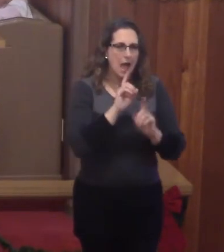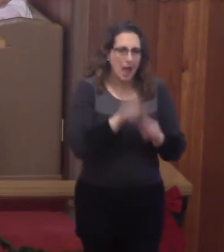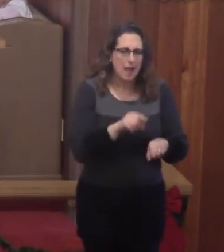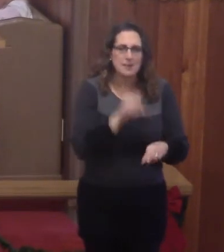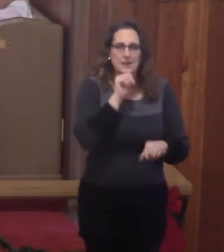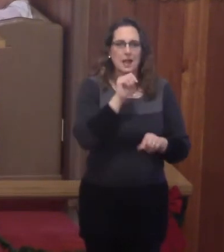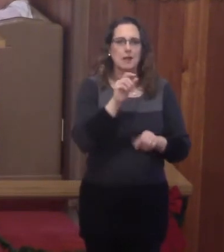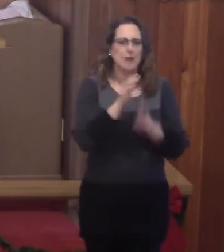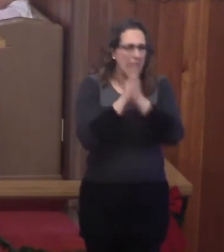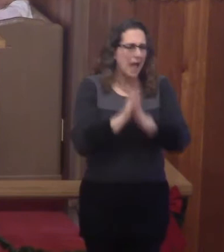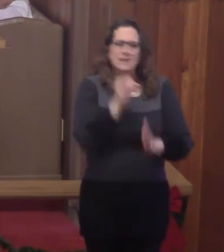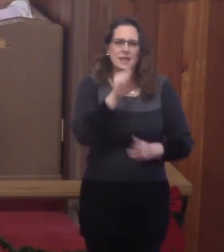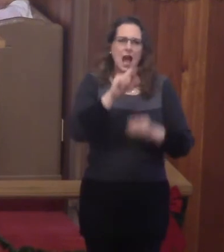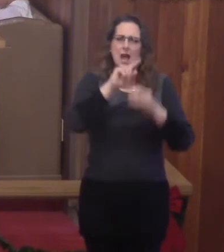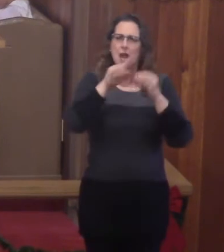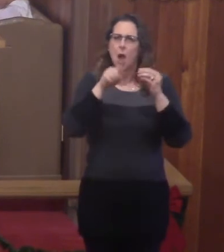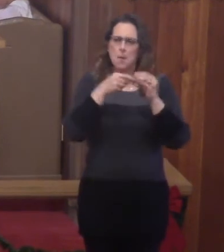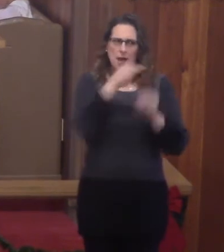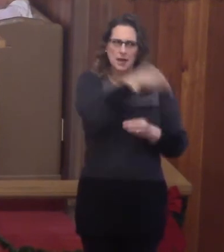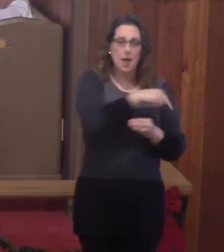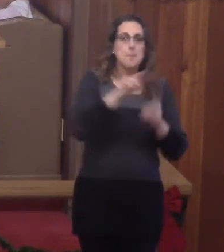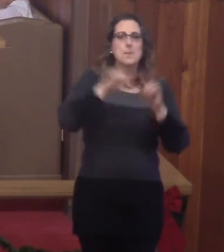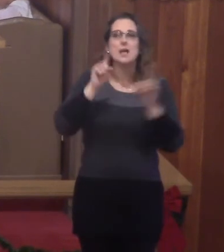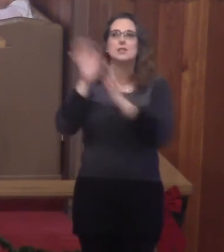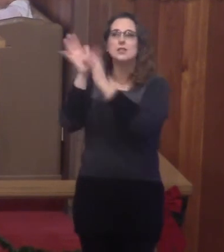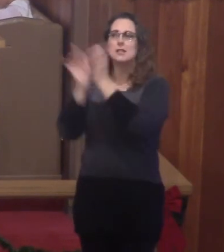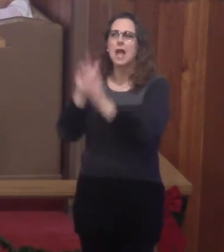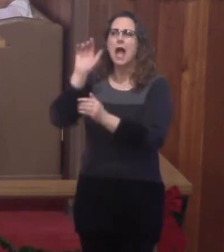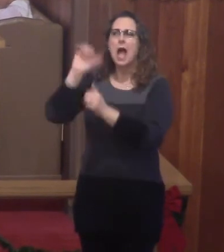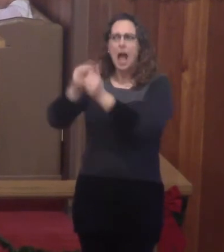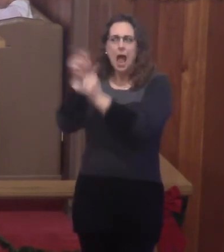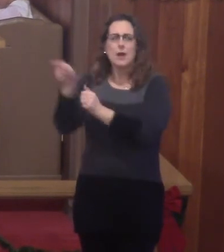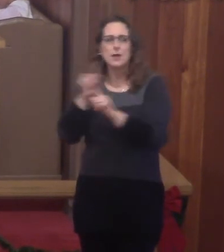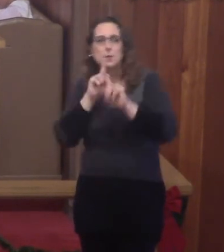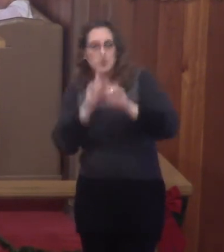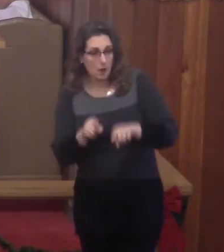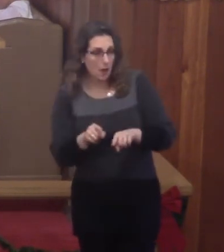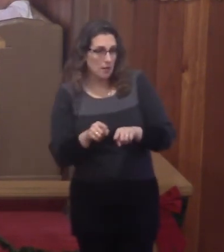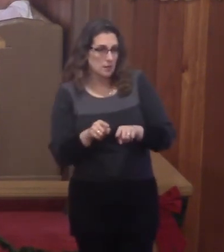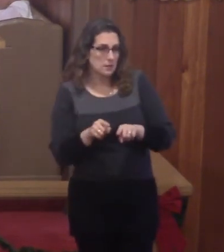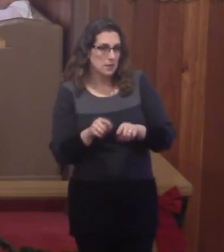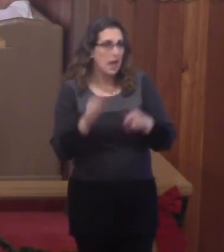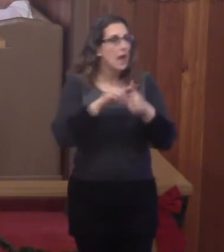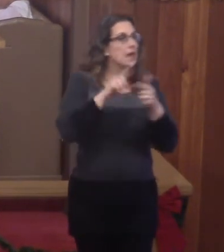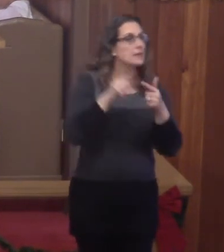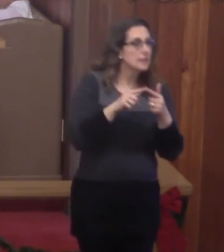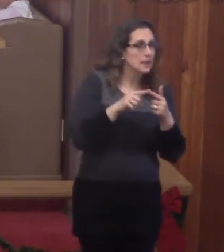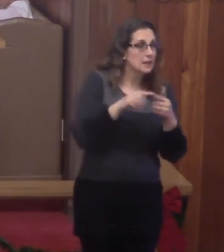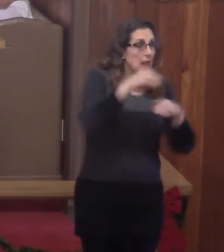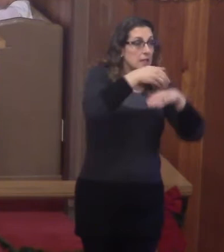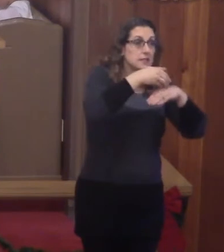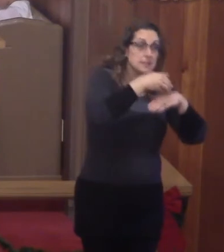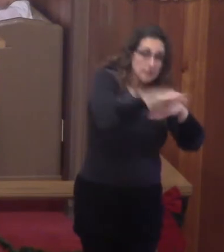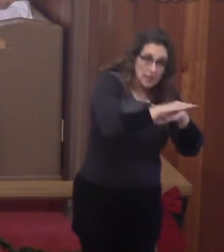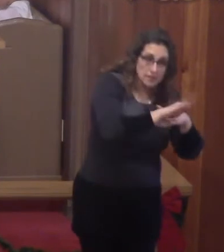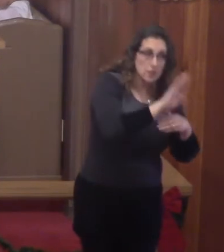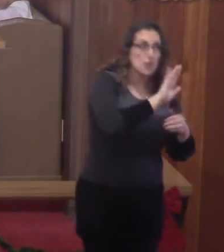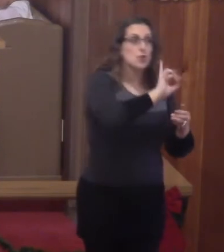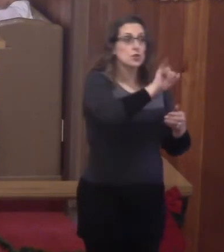Why did Jesus respond the way he did and then send John's disciples